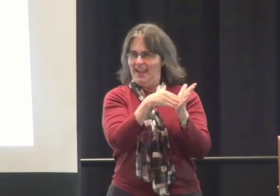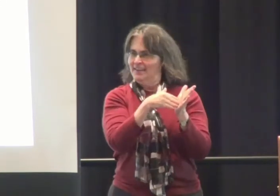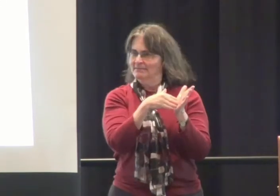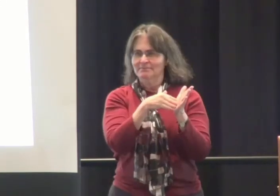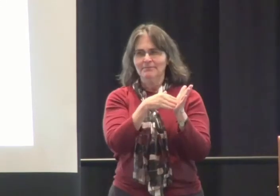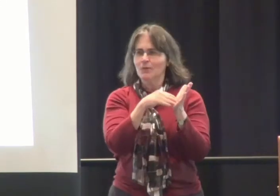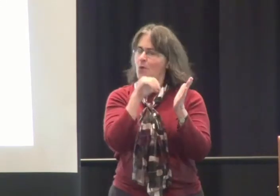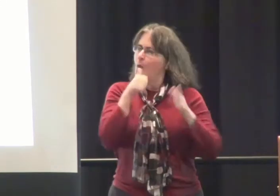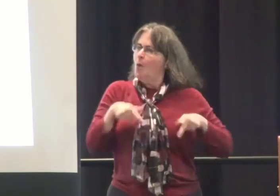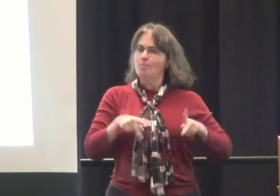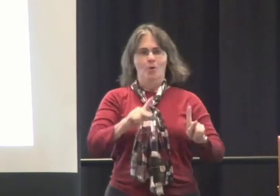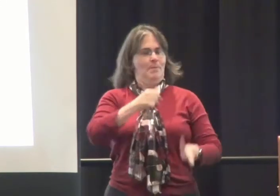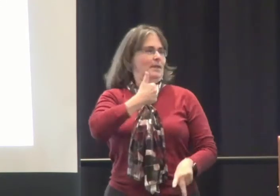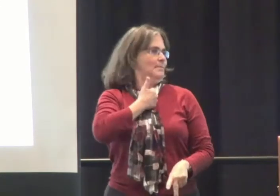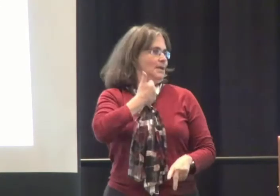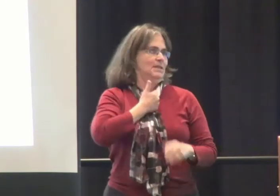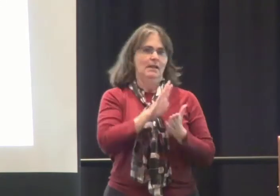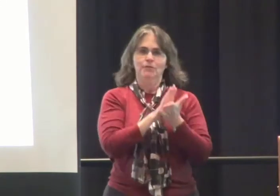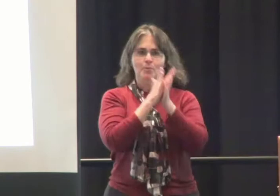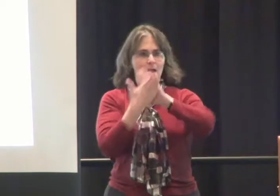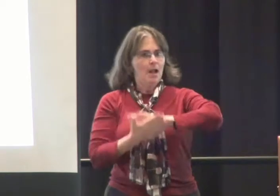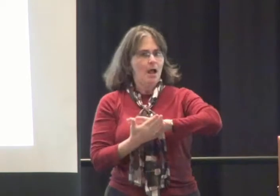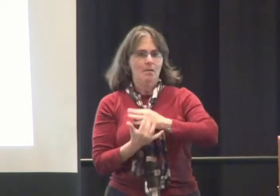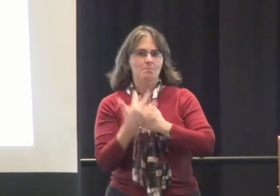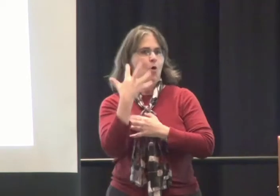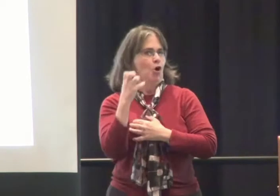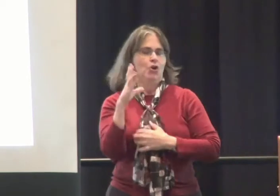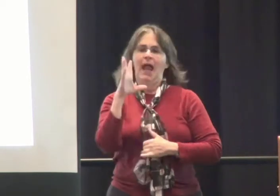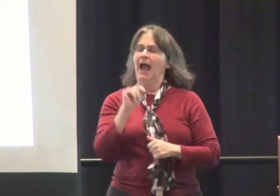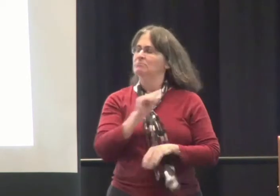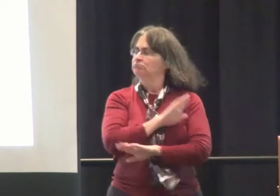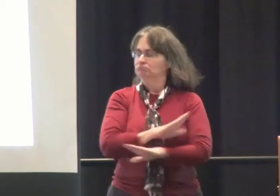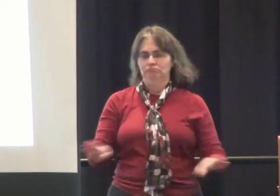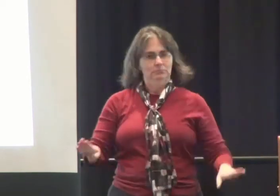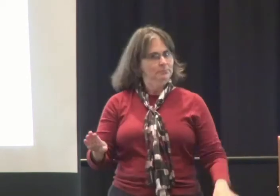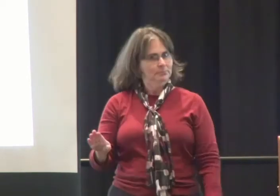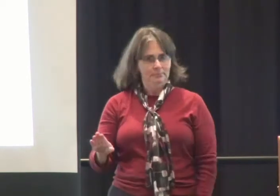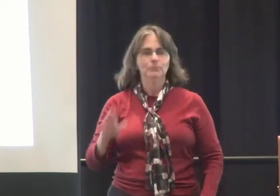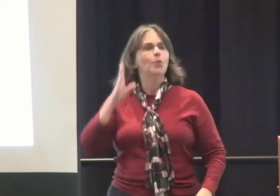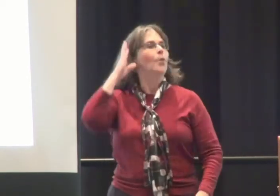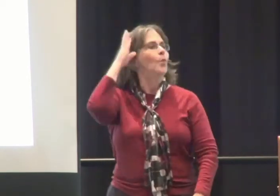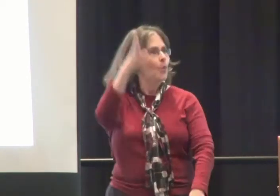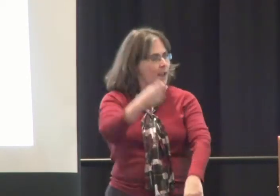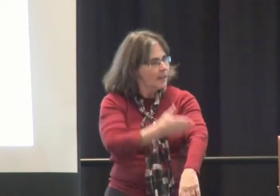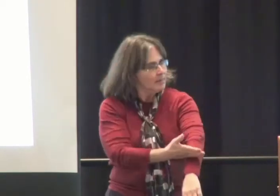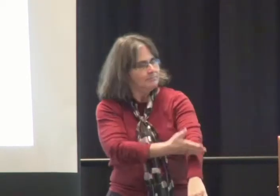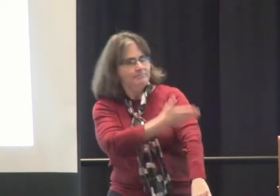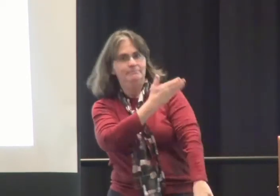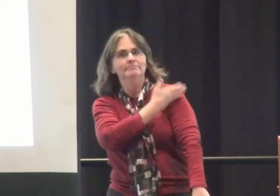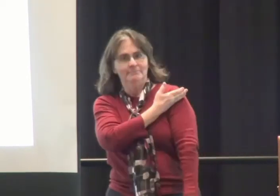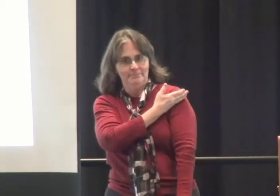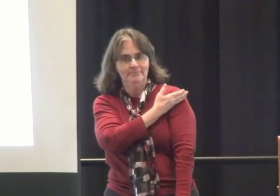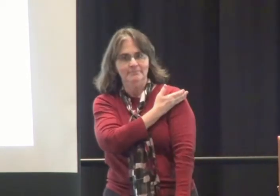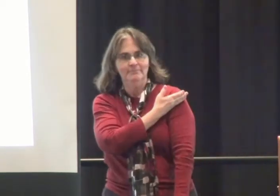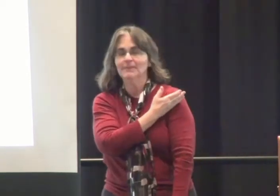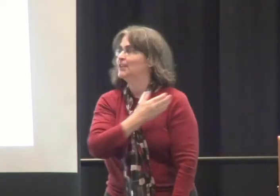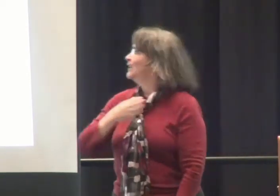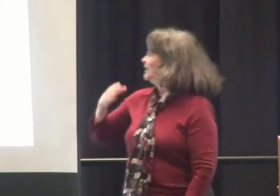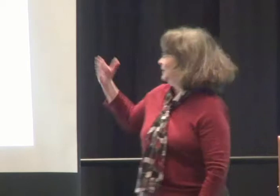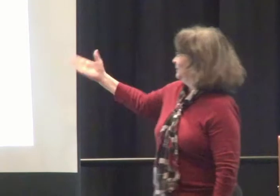positivity that she always exuded. She knew. she wanted to improve her teaching, and she knew that this was the right step to join